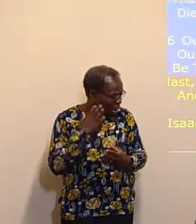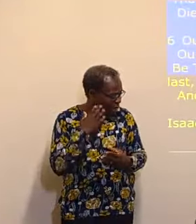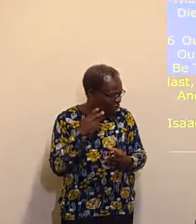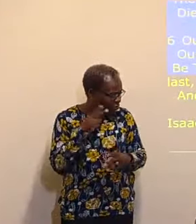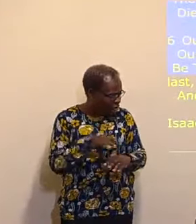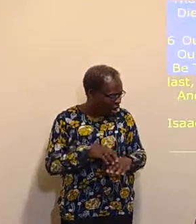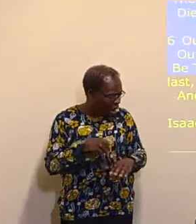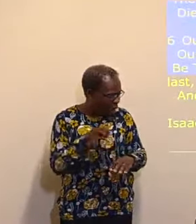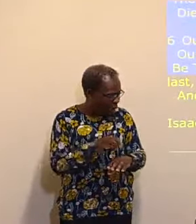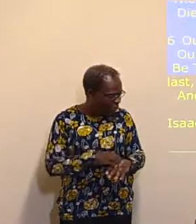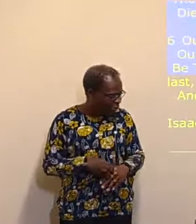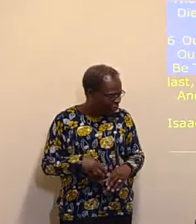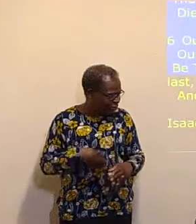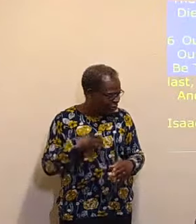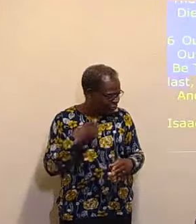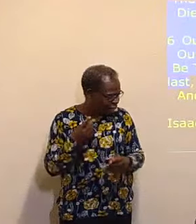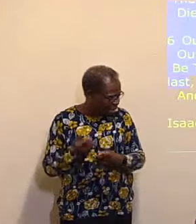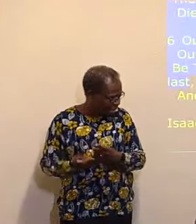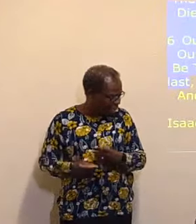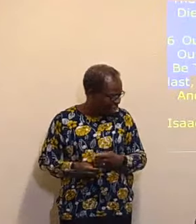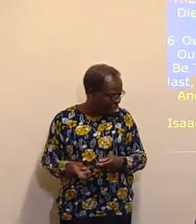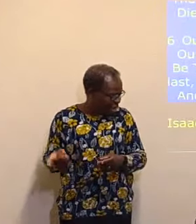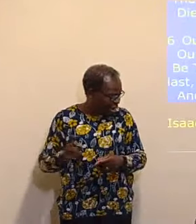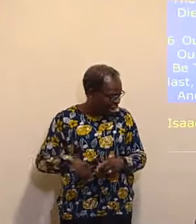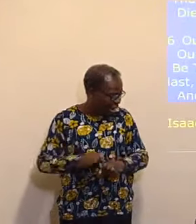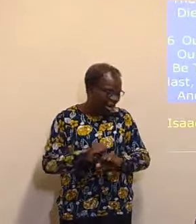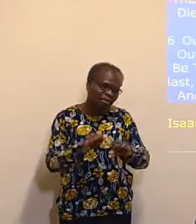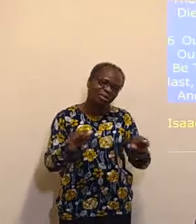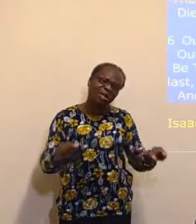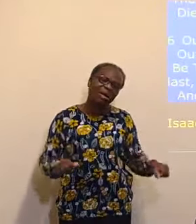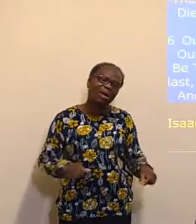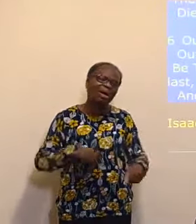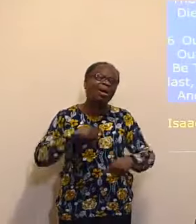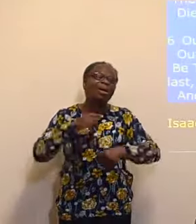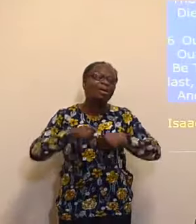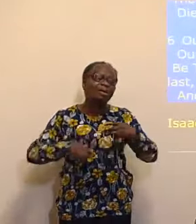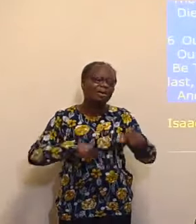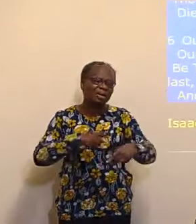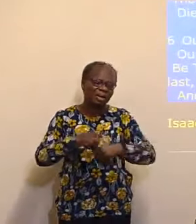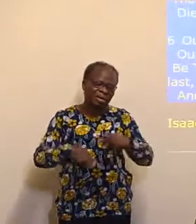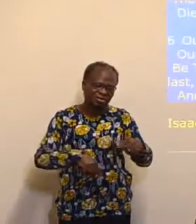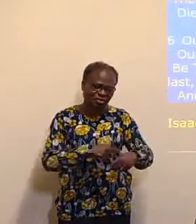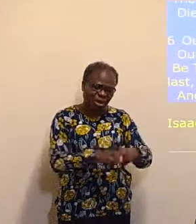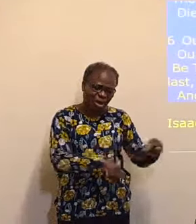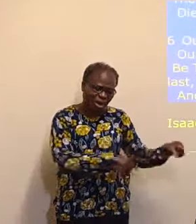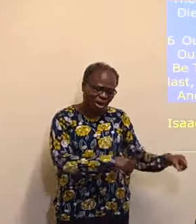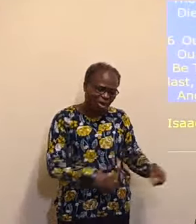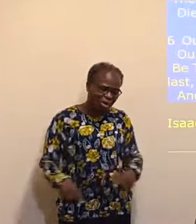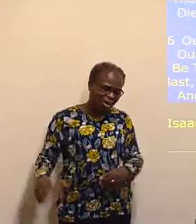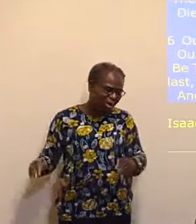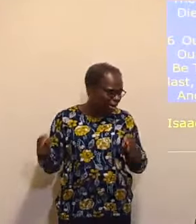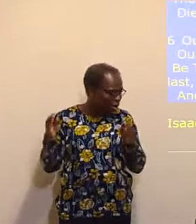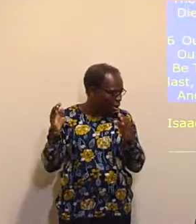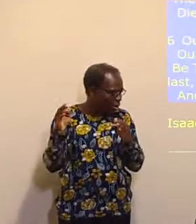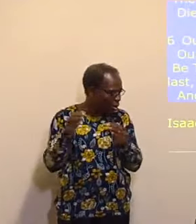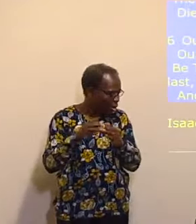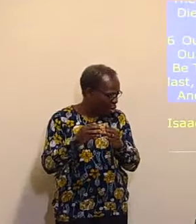of thy And on the shadow of